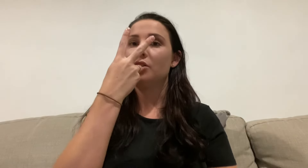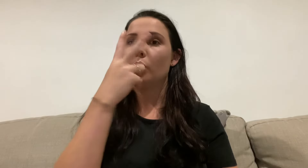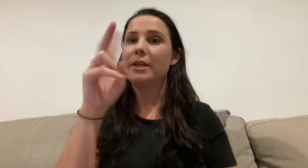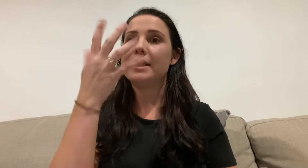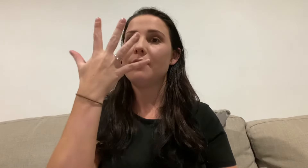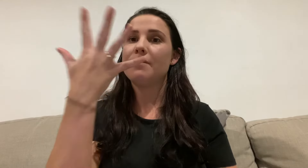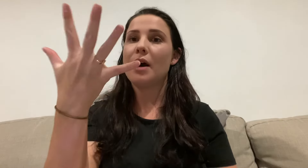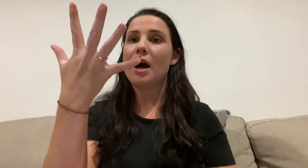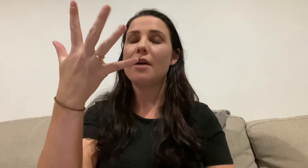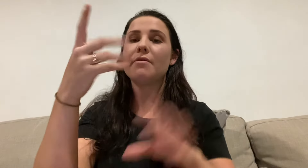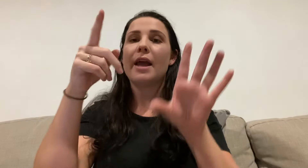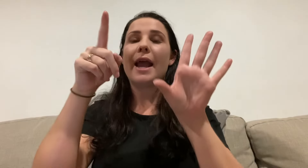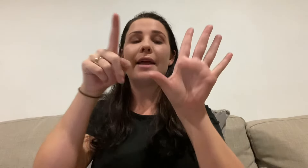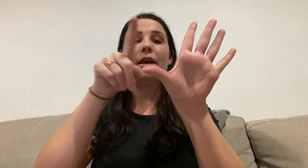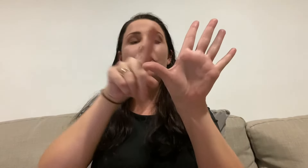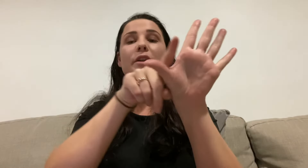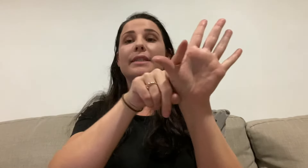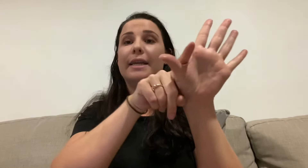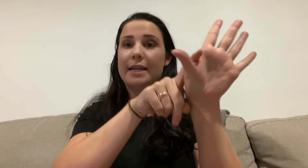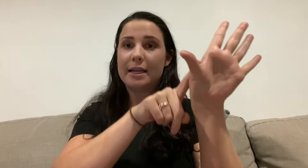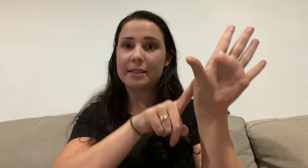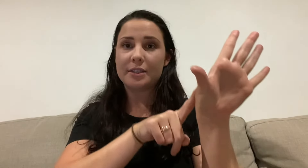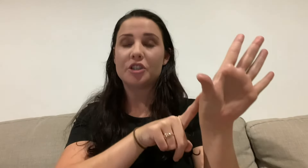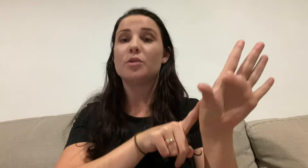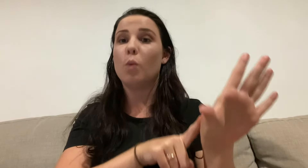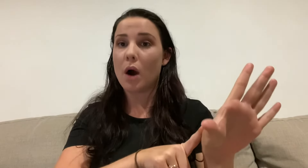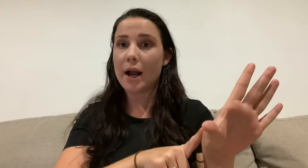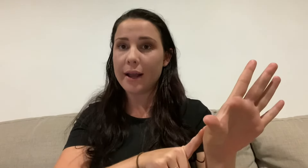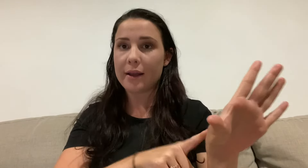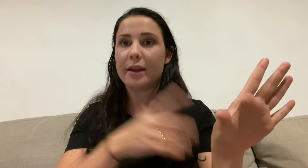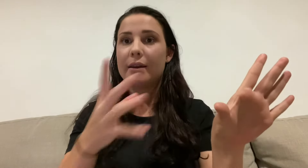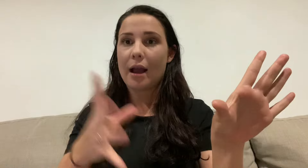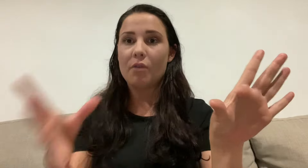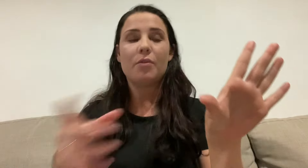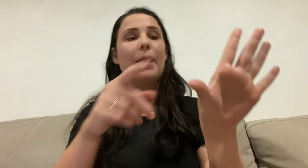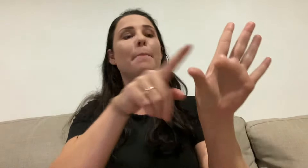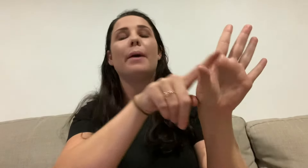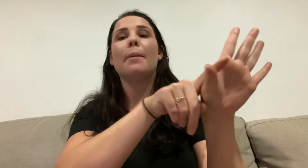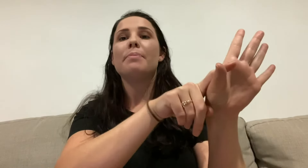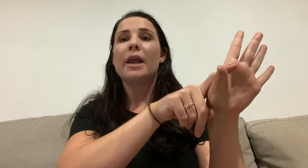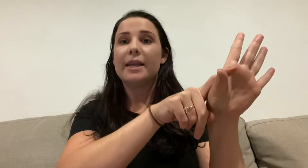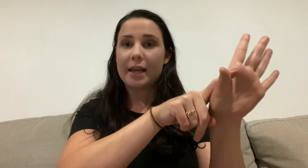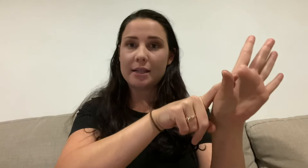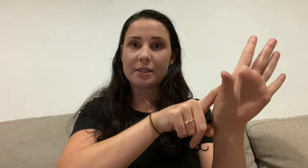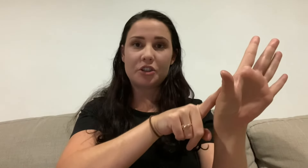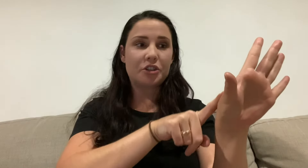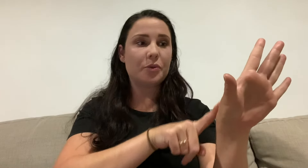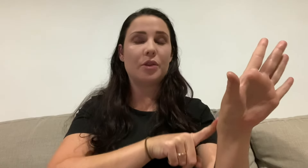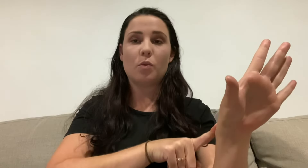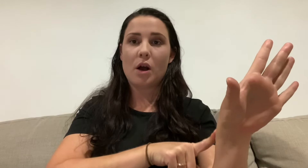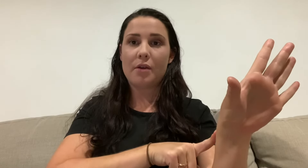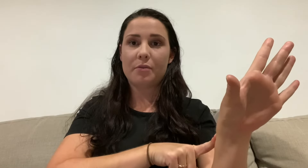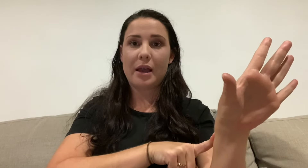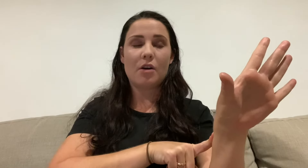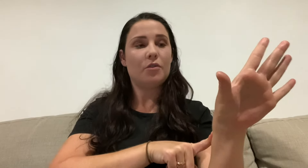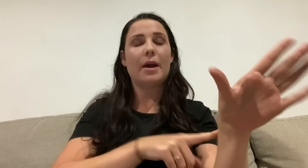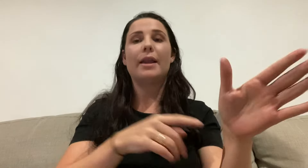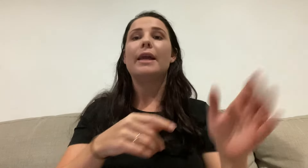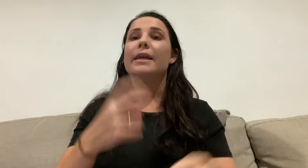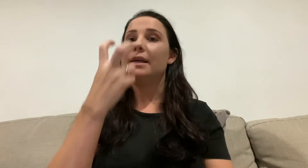25. And then you can say years is just Y again, alphabet, but years is just doing the Y from the alphabet years